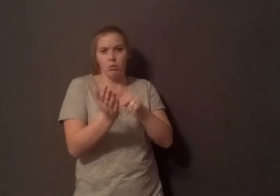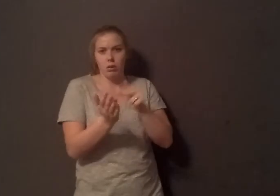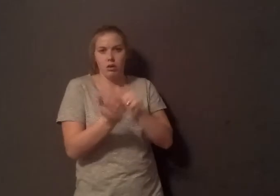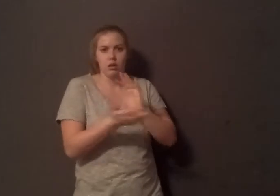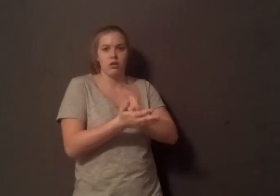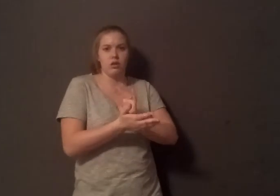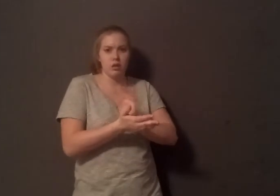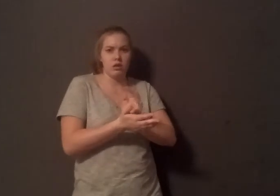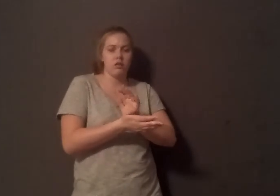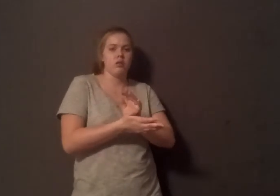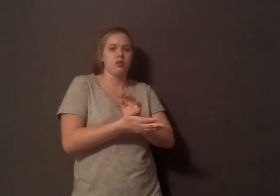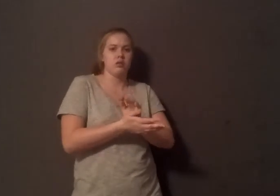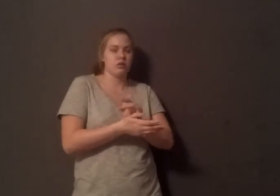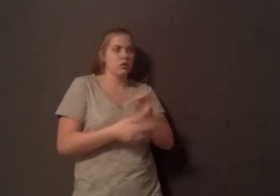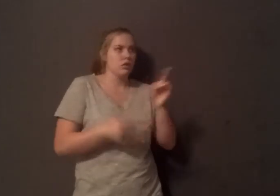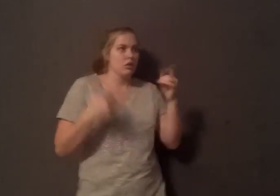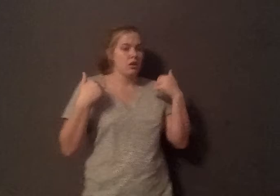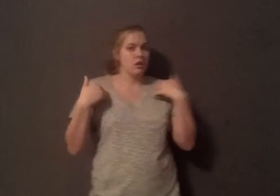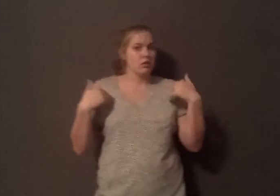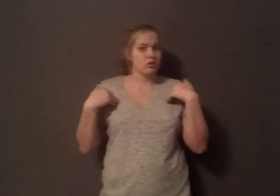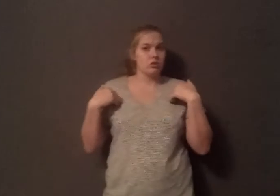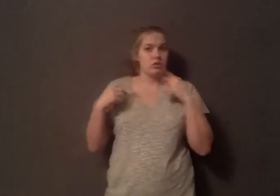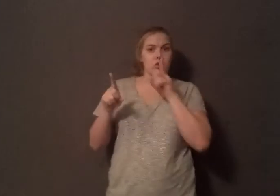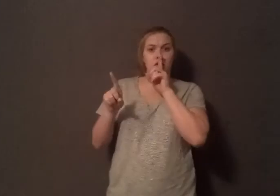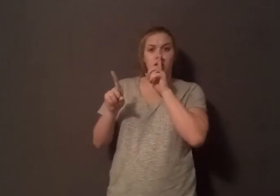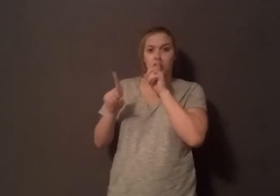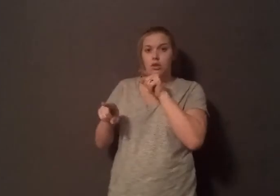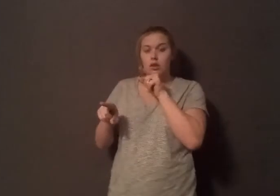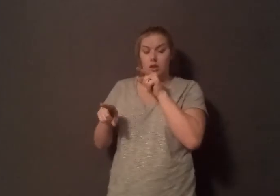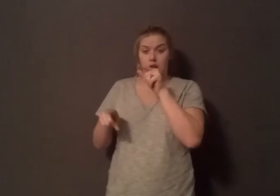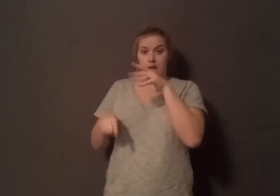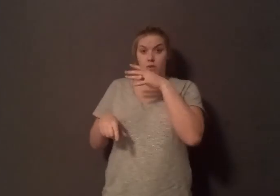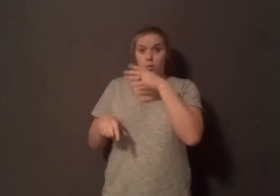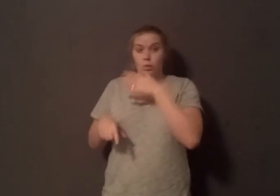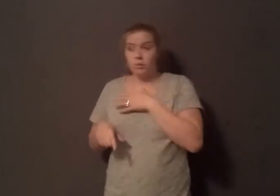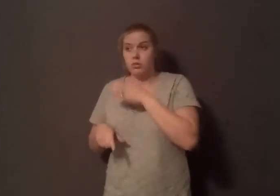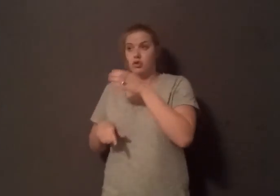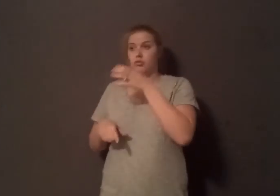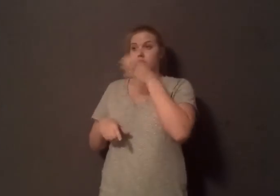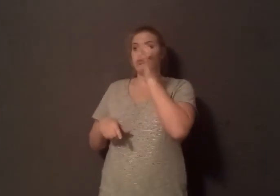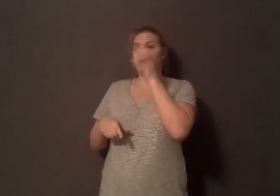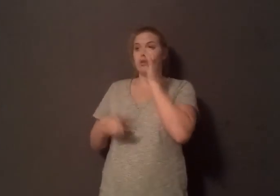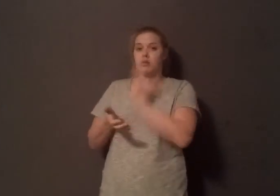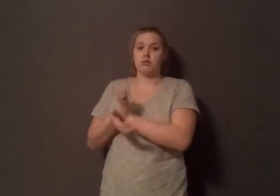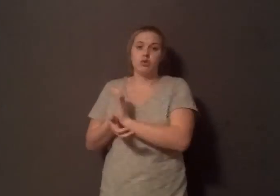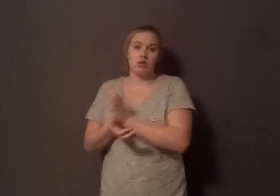study published in the Journal of the National Cancer Institute that found out women consuming dairy who has had breast cancer increases their risk of dying of breast cancer